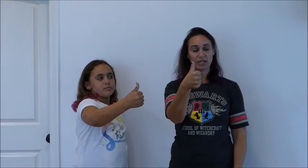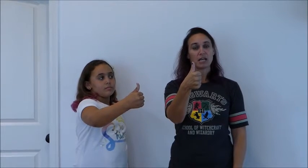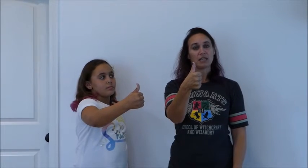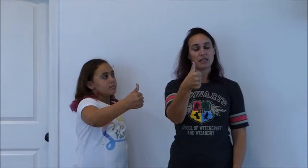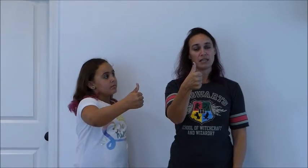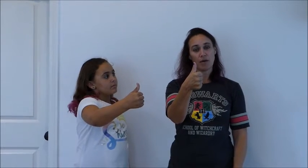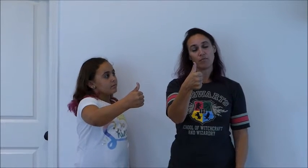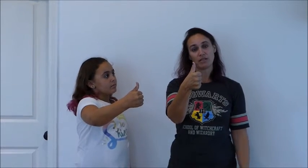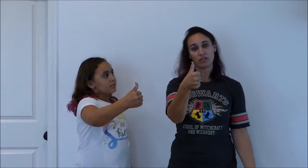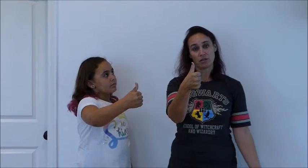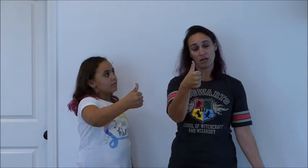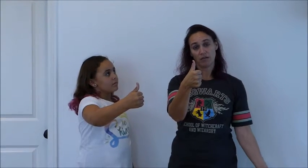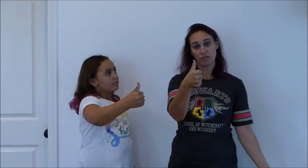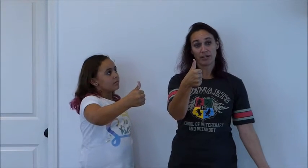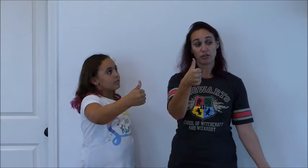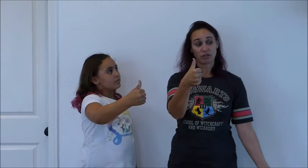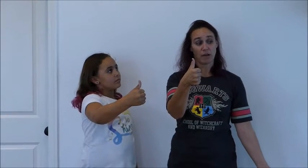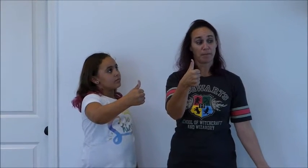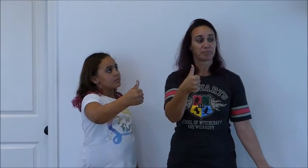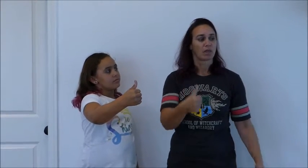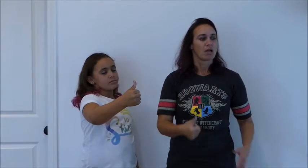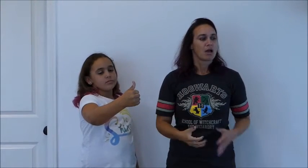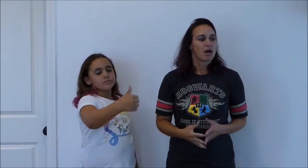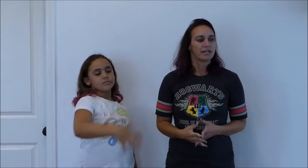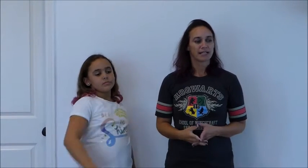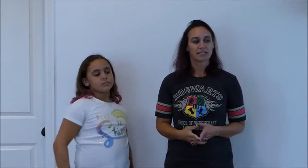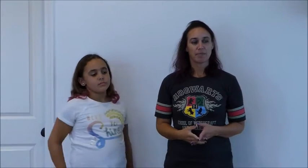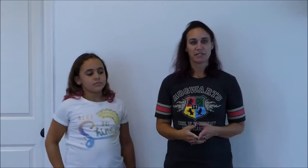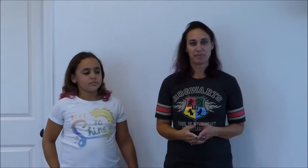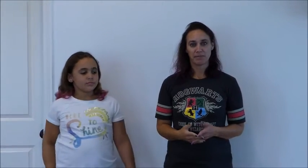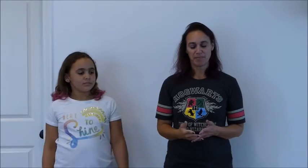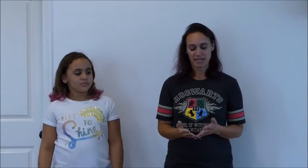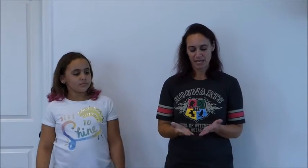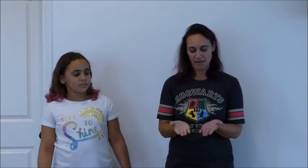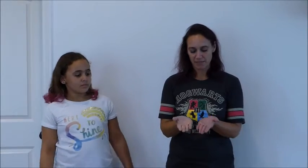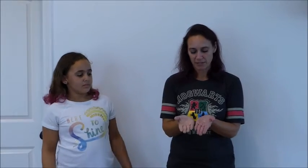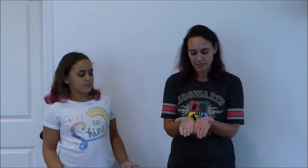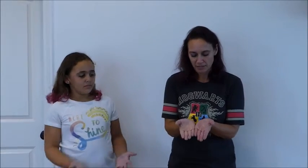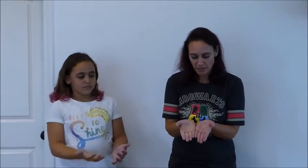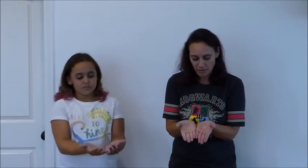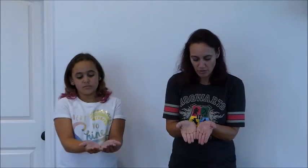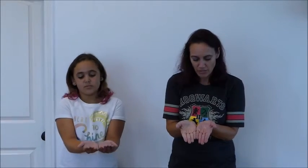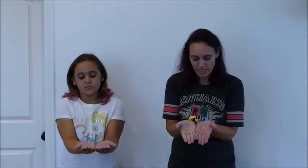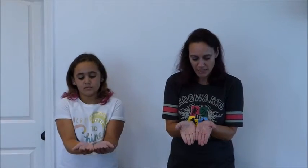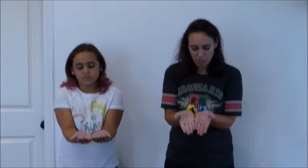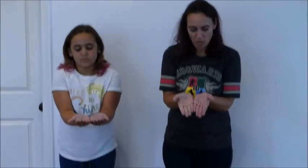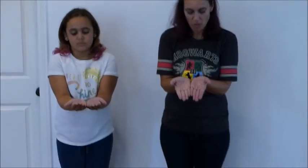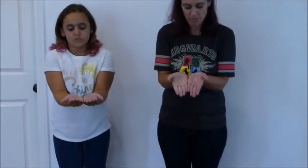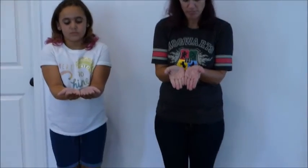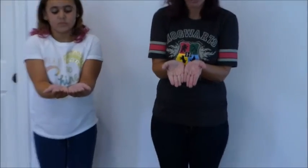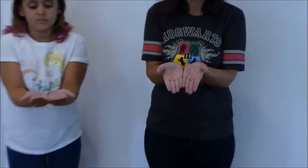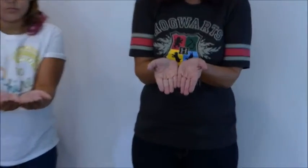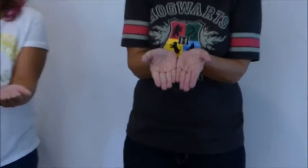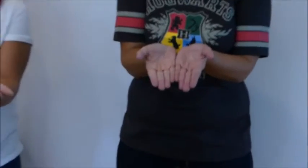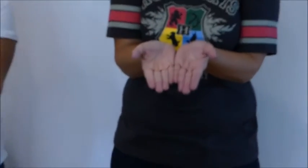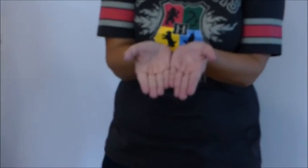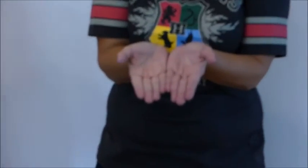then that would be a regular thumb next up has been pinky you're going to take your palms and put them together like so